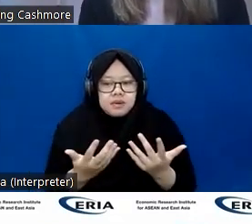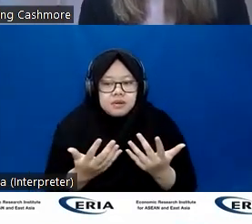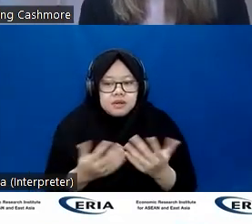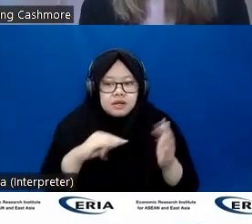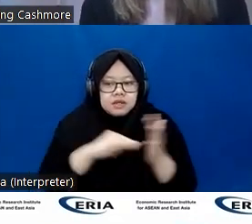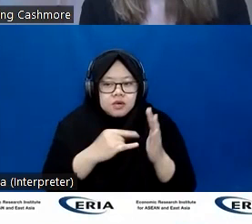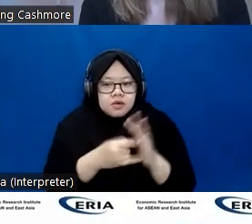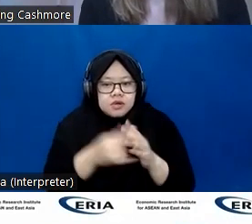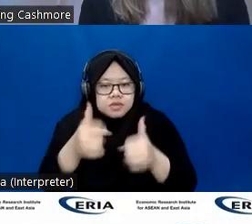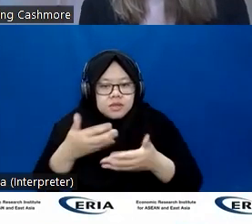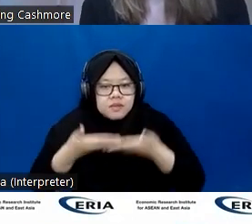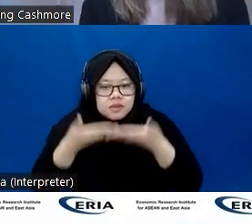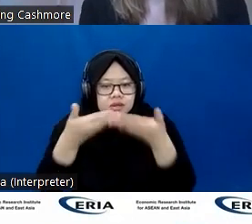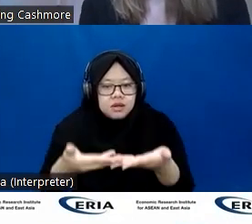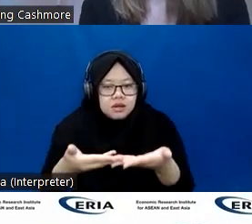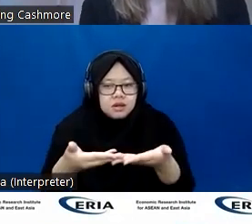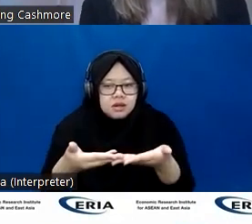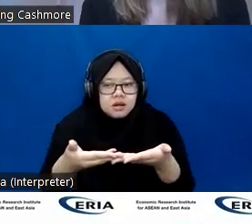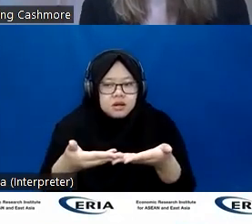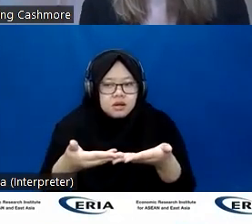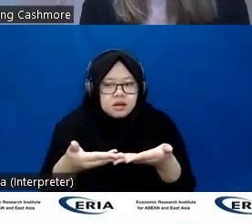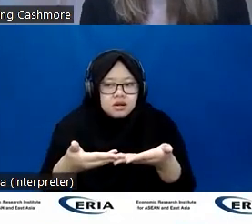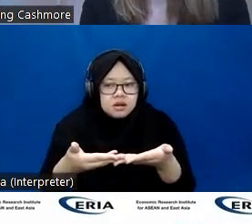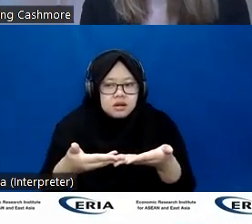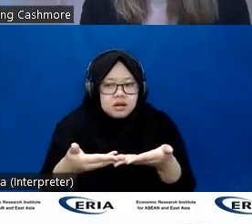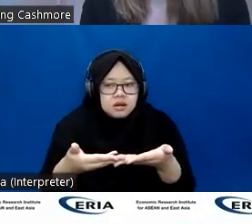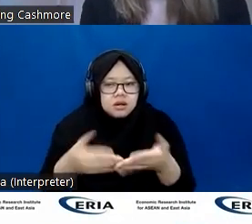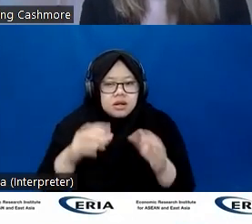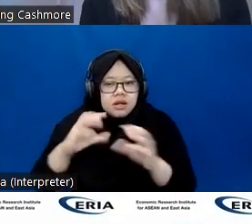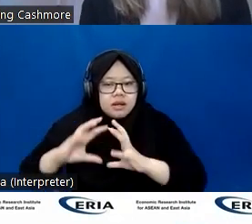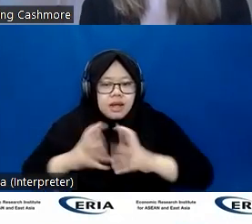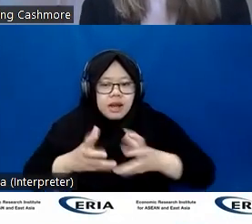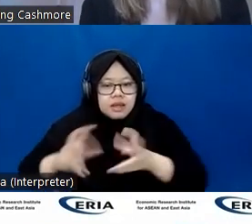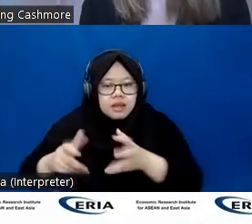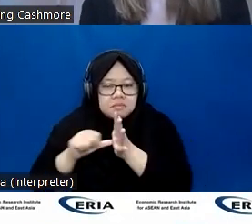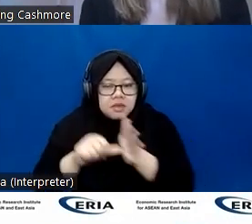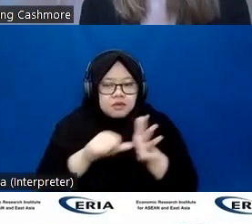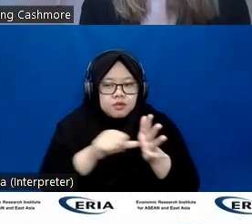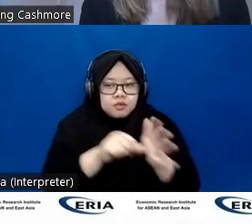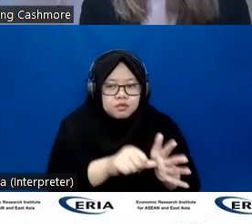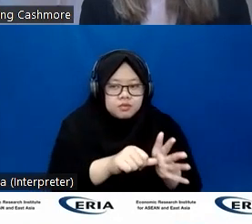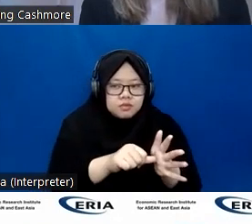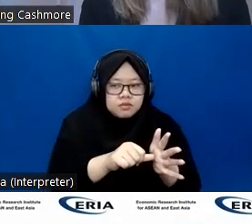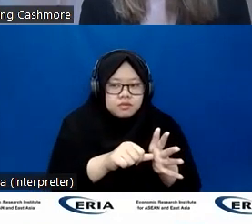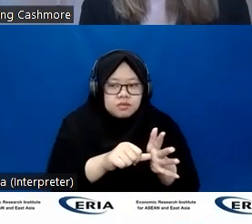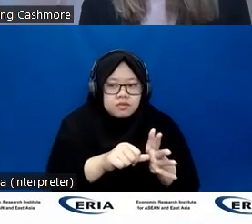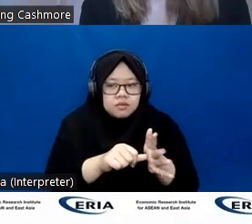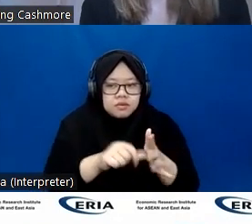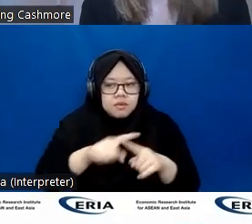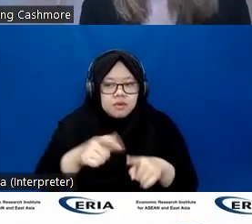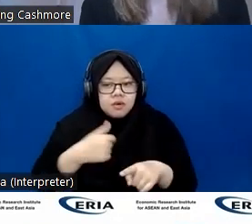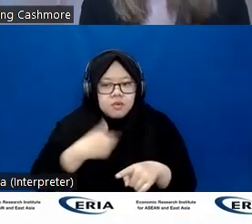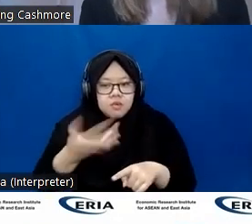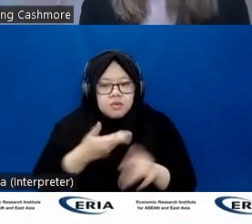can provide lots, there is a real potential for technology to provide tools for inclusion. But I would really like to emphasize